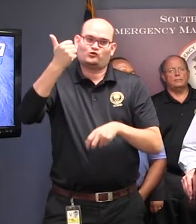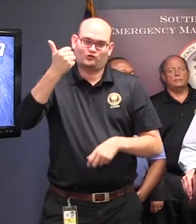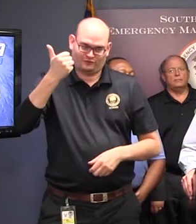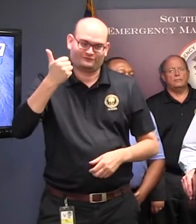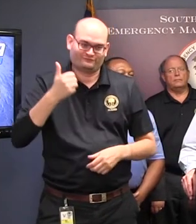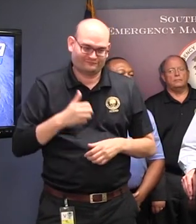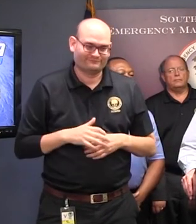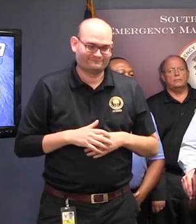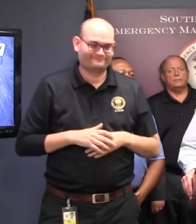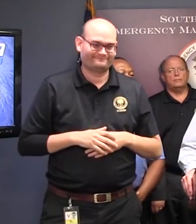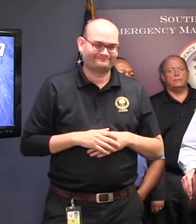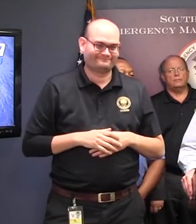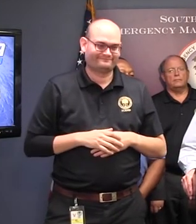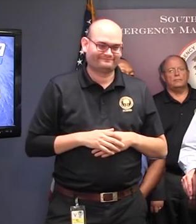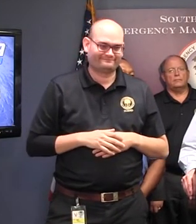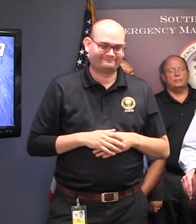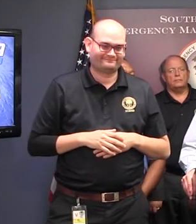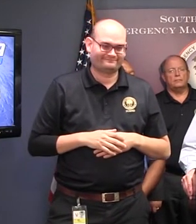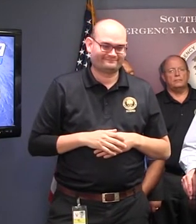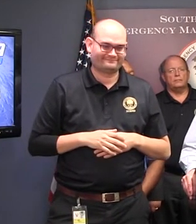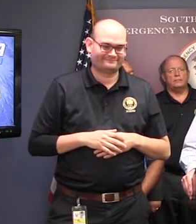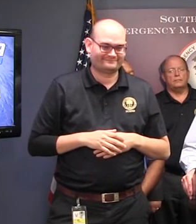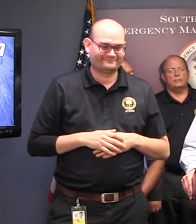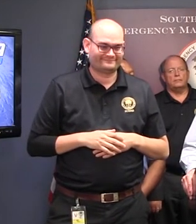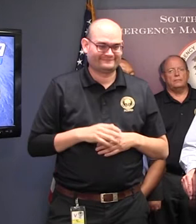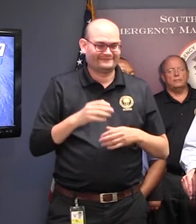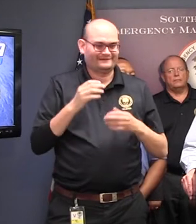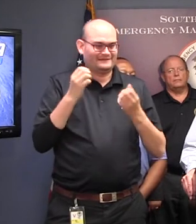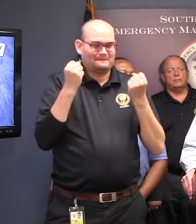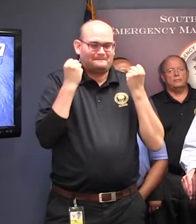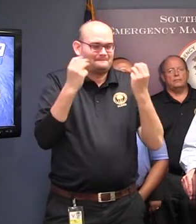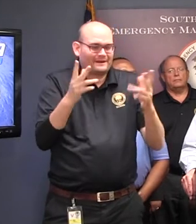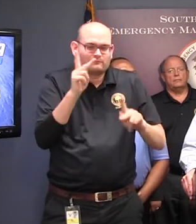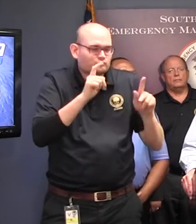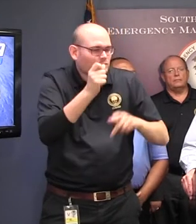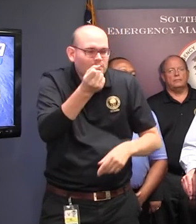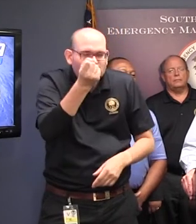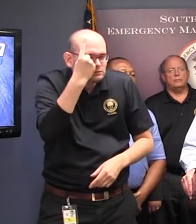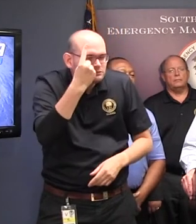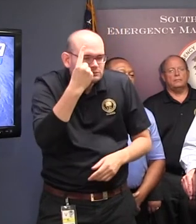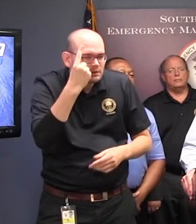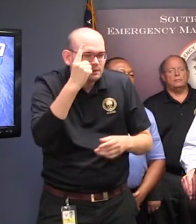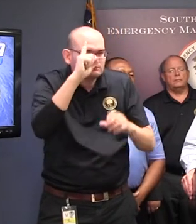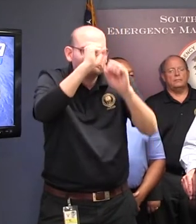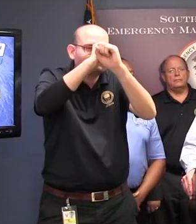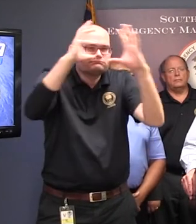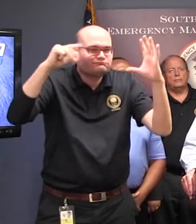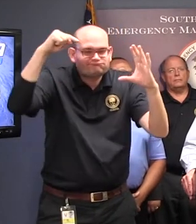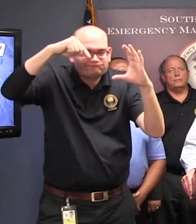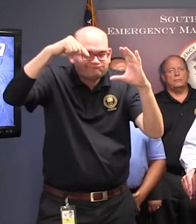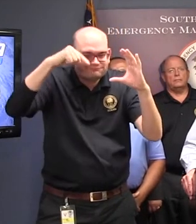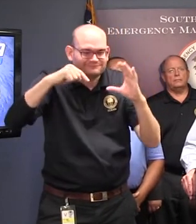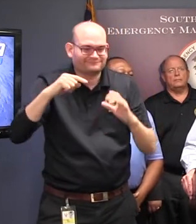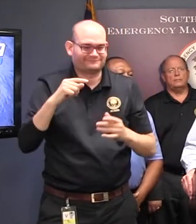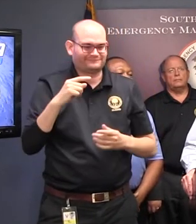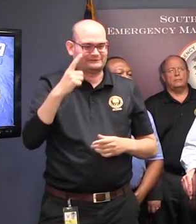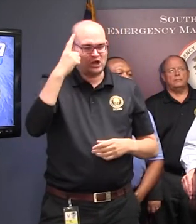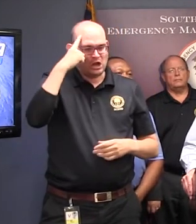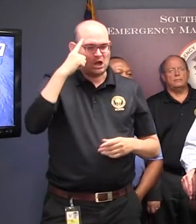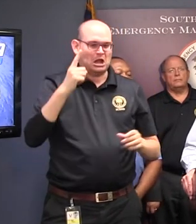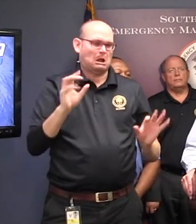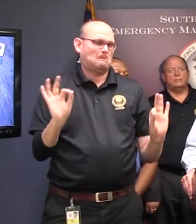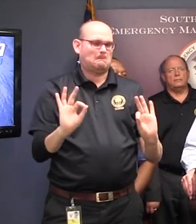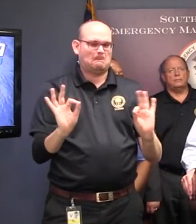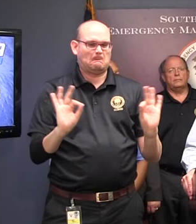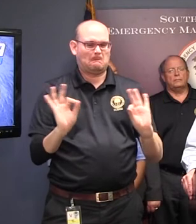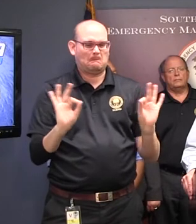has been lifted. And people often don't understand that although it may look clear, it's not, because you